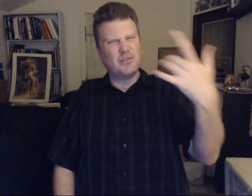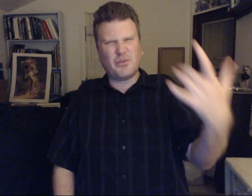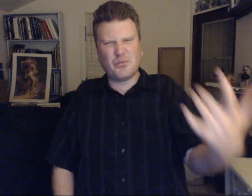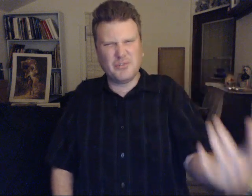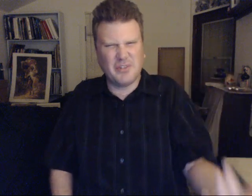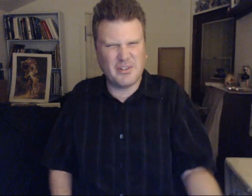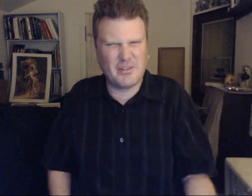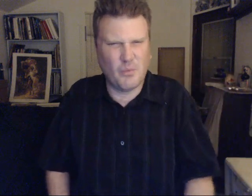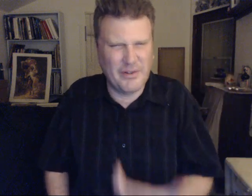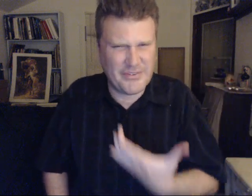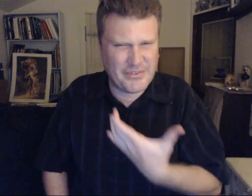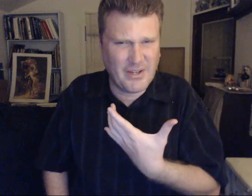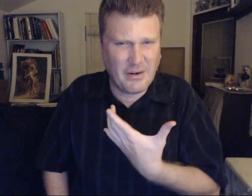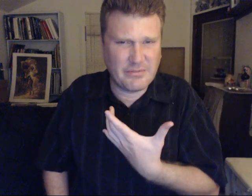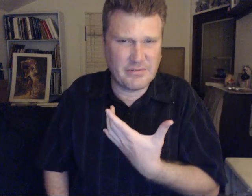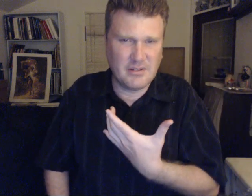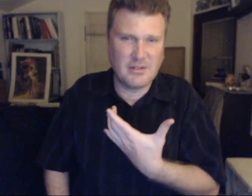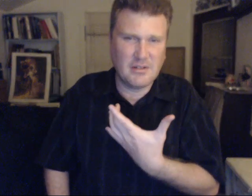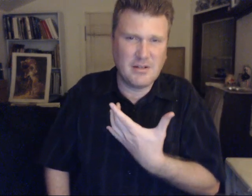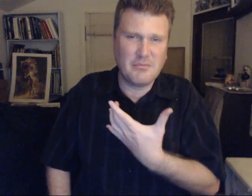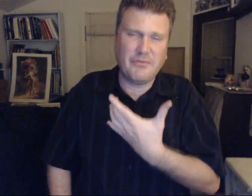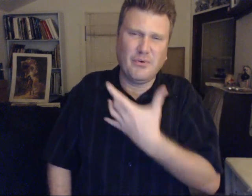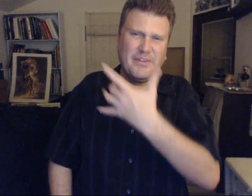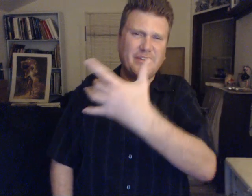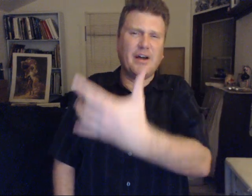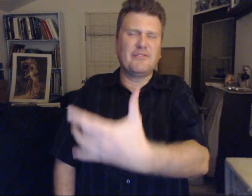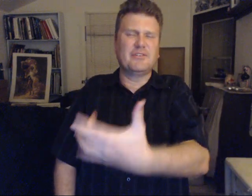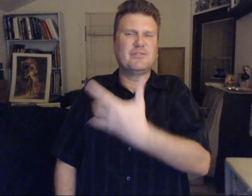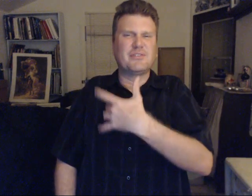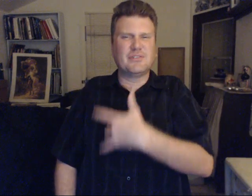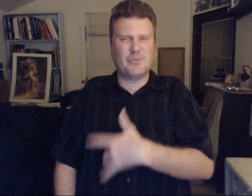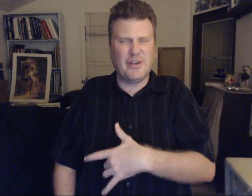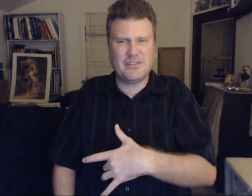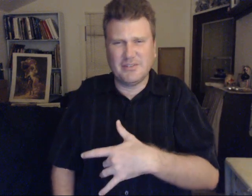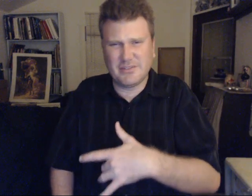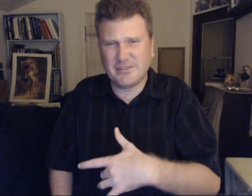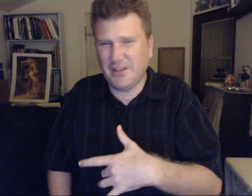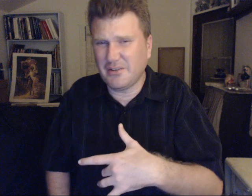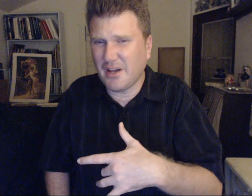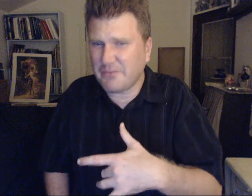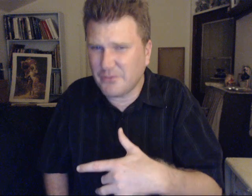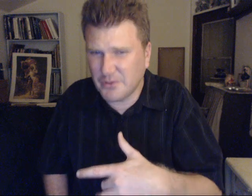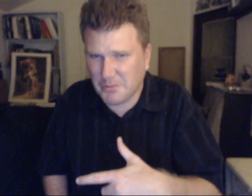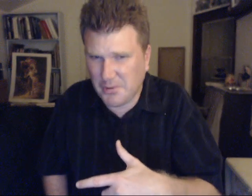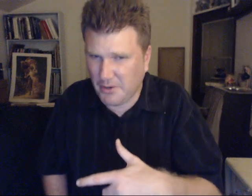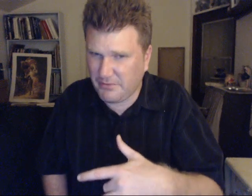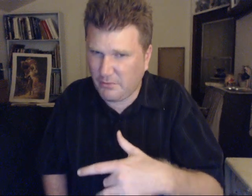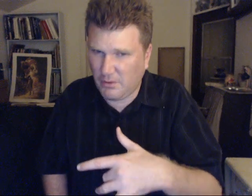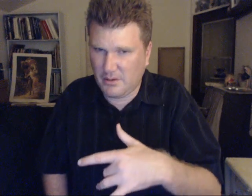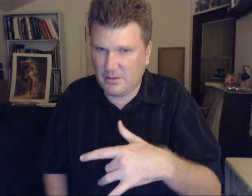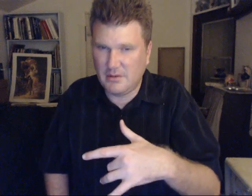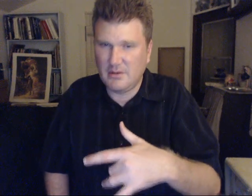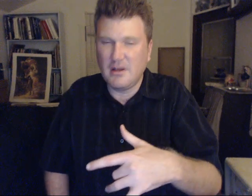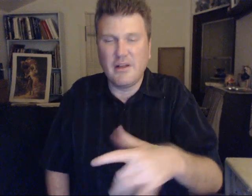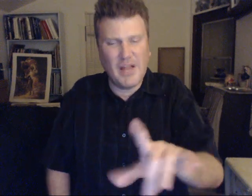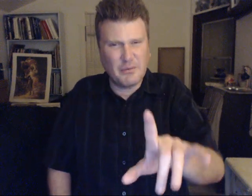truly. Oneself. Before they dive into situations. That they're not fully prepared for. That will